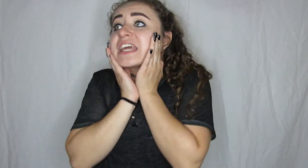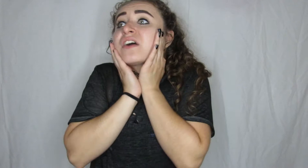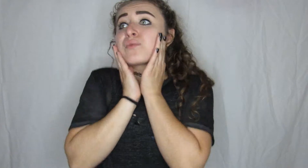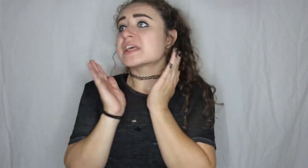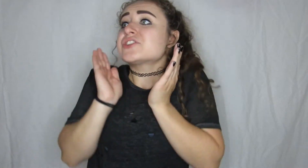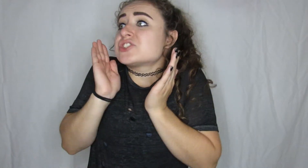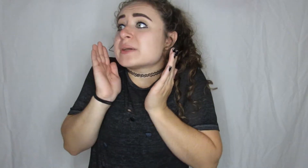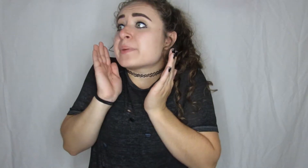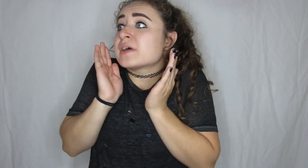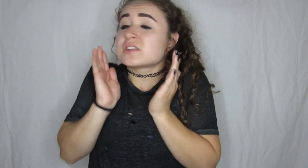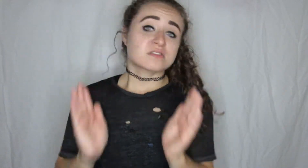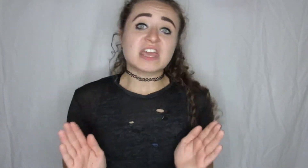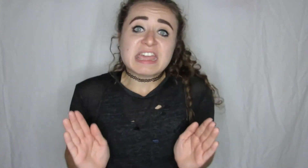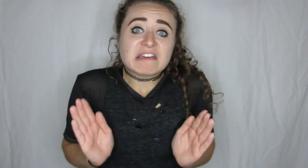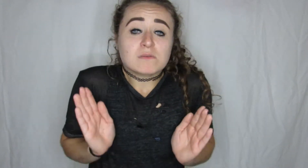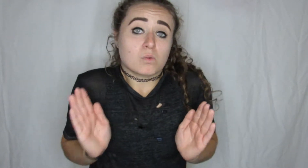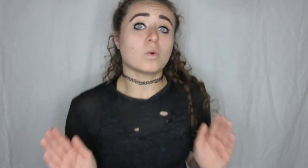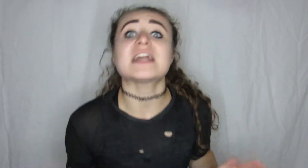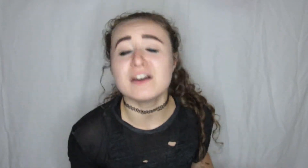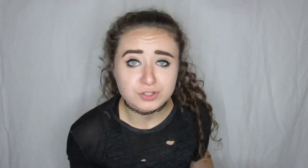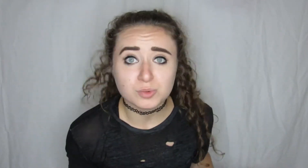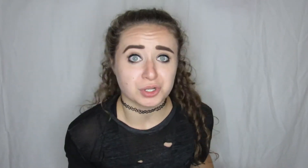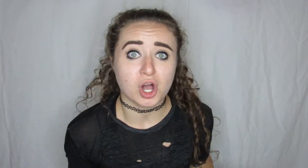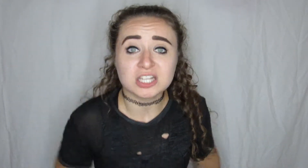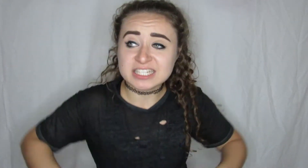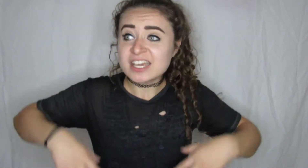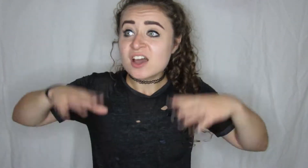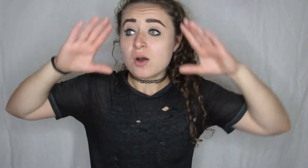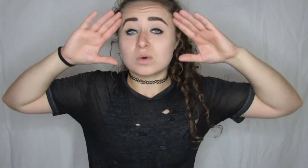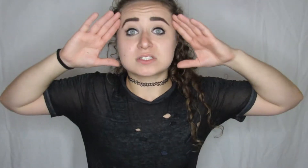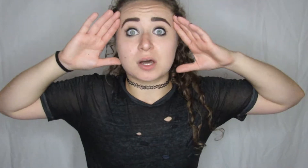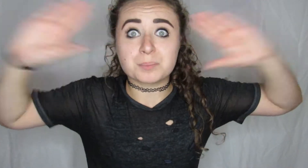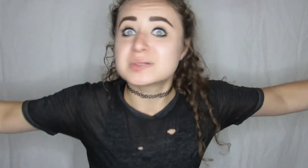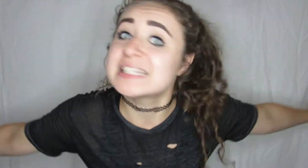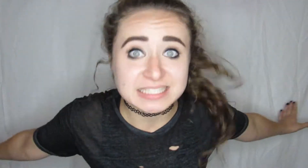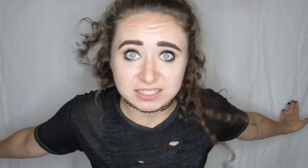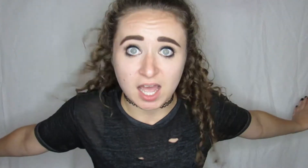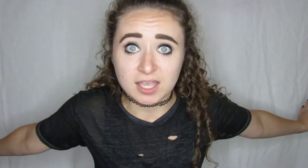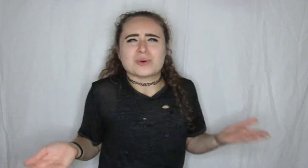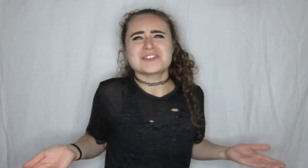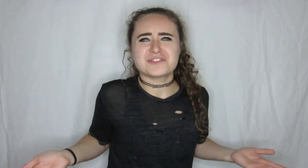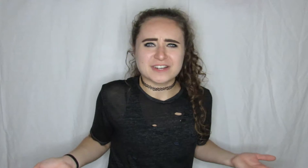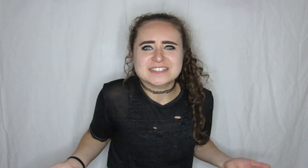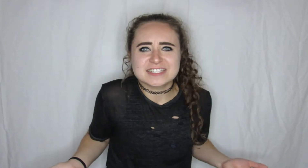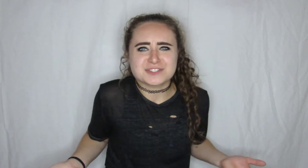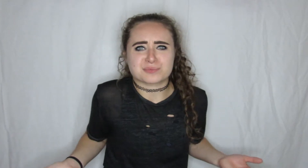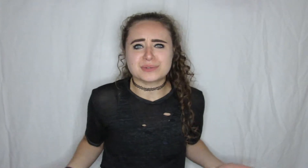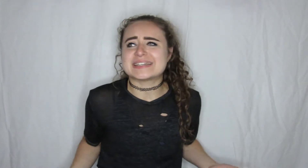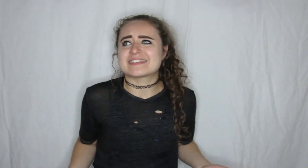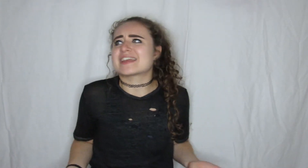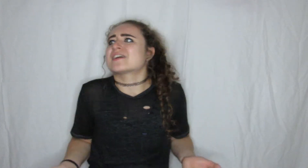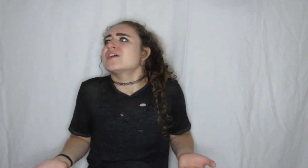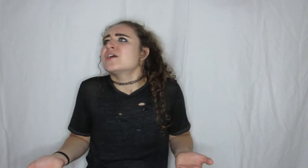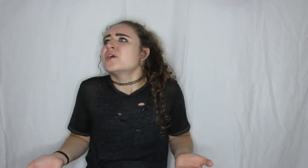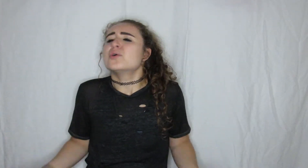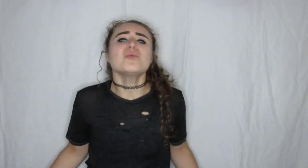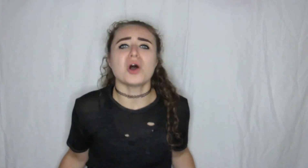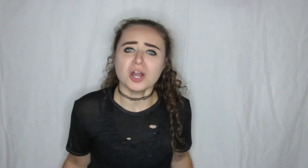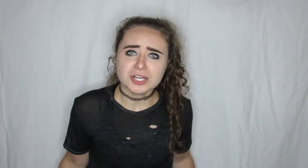fling relationship thing whatever you want to call it was completely a lie what the fuck did I just read like who are